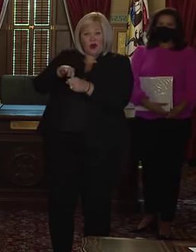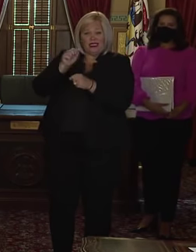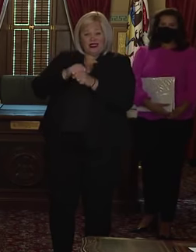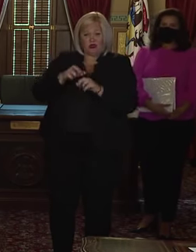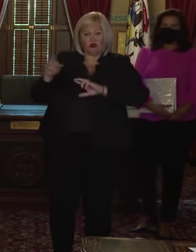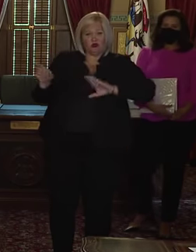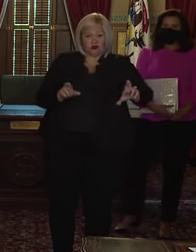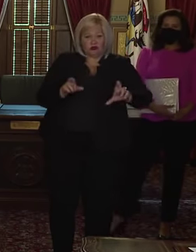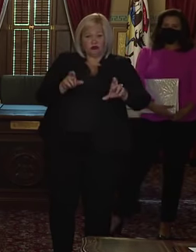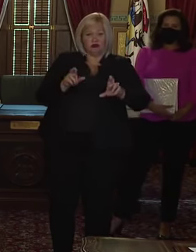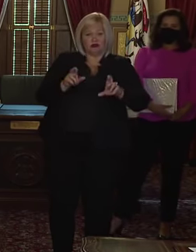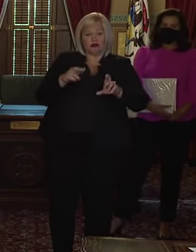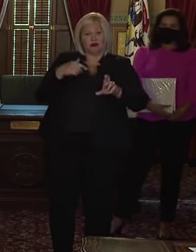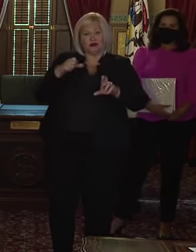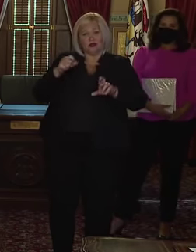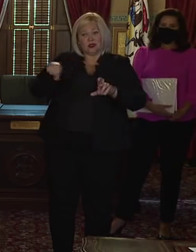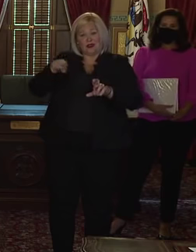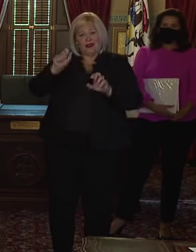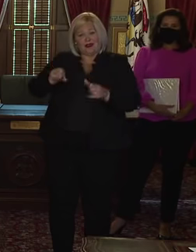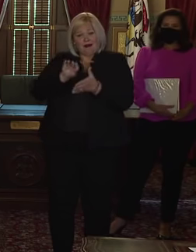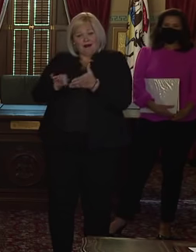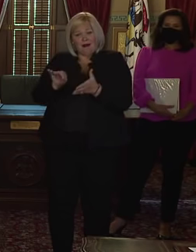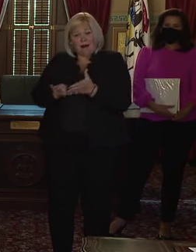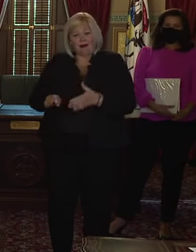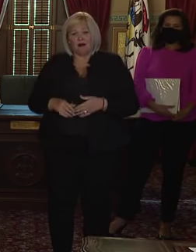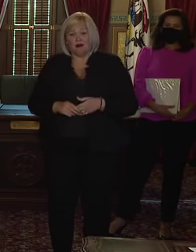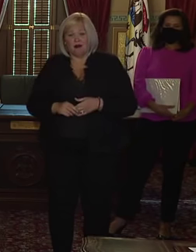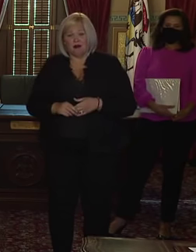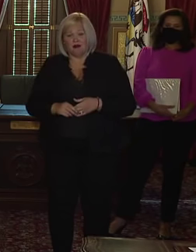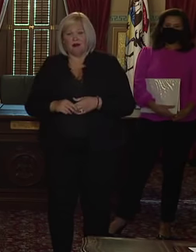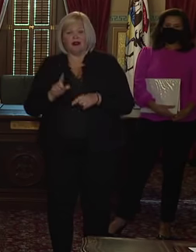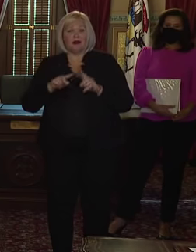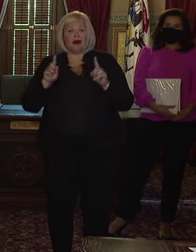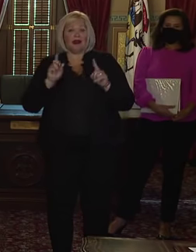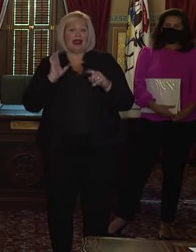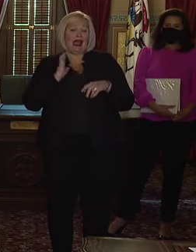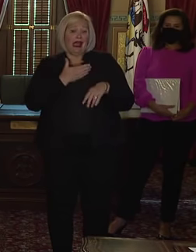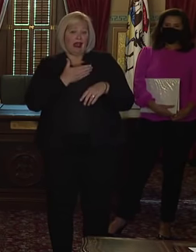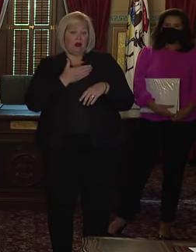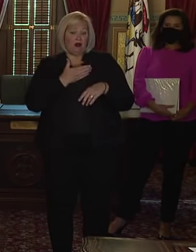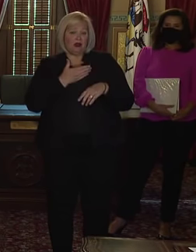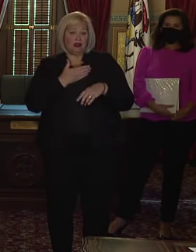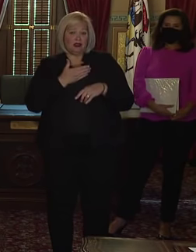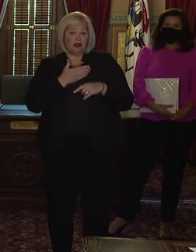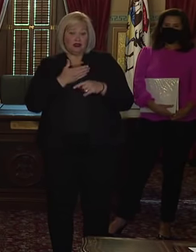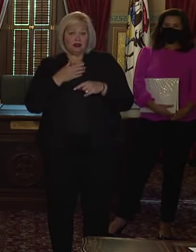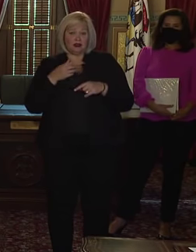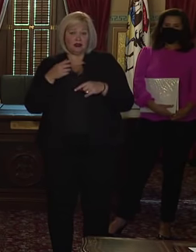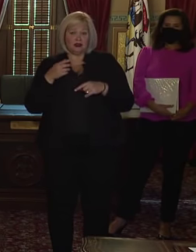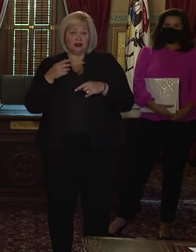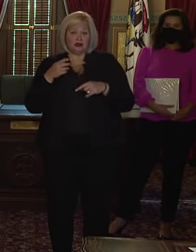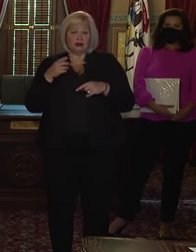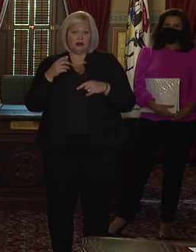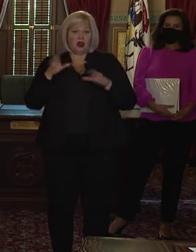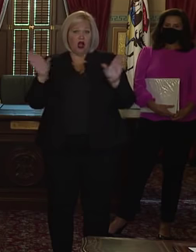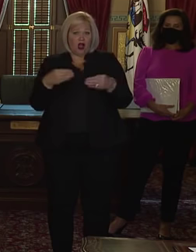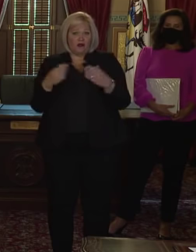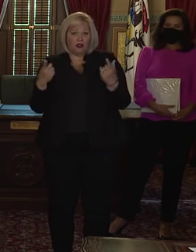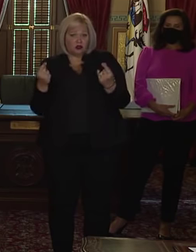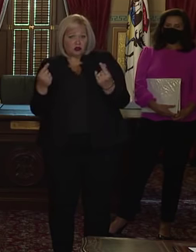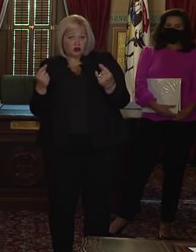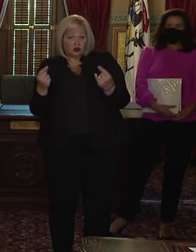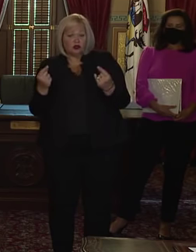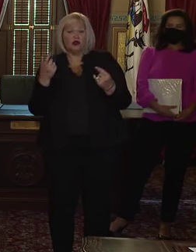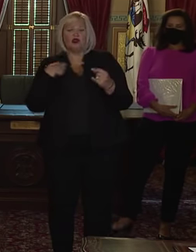I'll also mention what my office has done, which is double, in some cases triple, the number of high-speed ballot tabulators, automatic